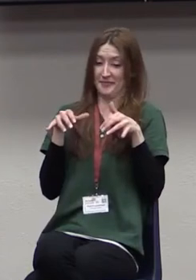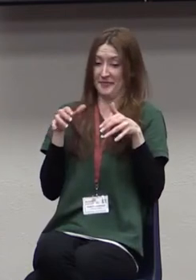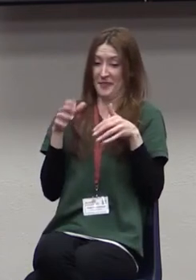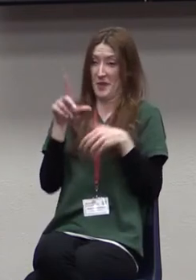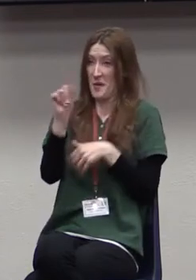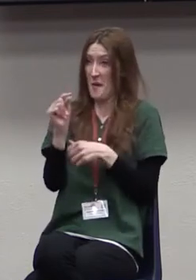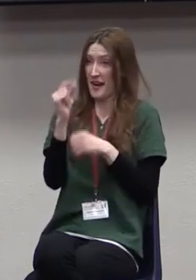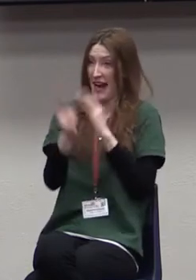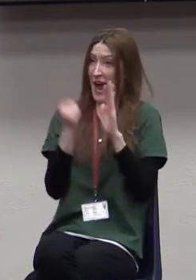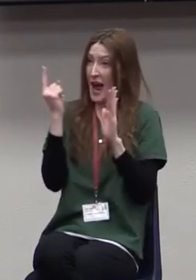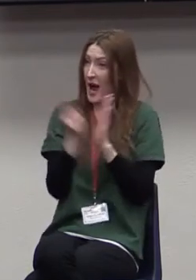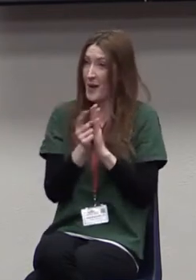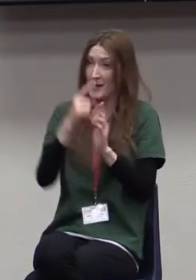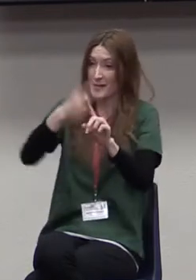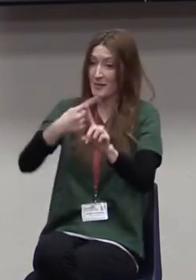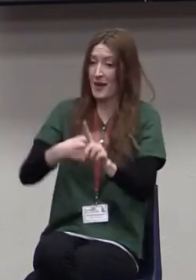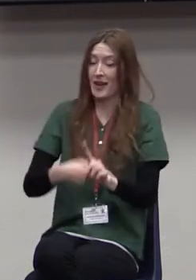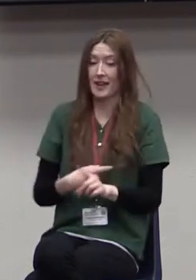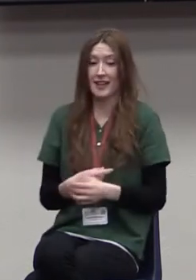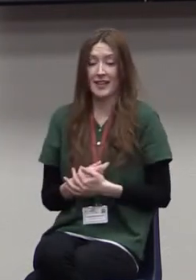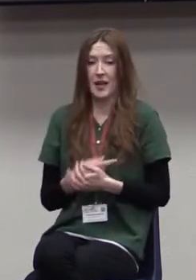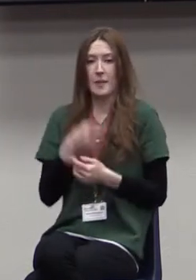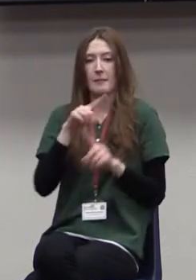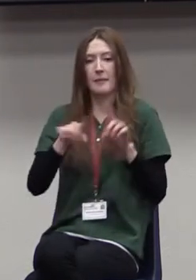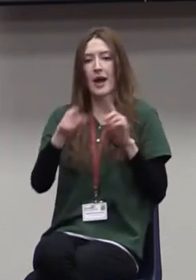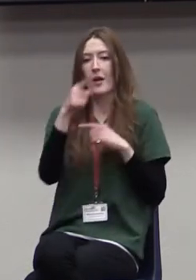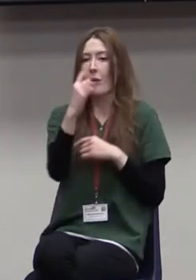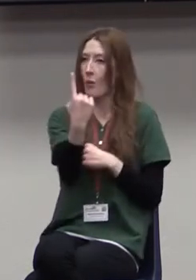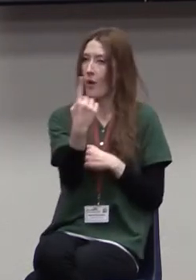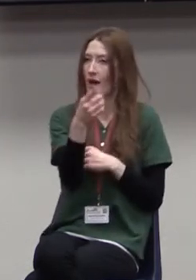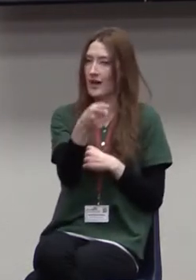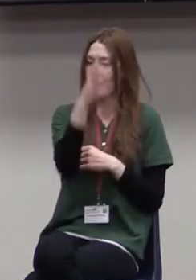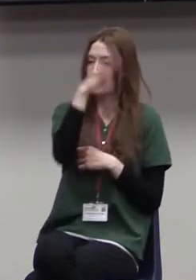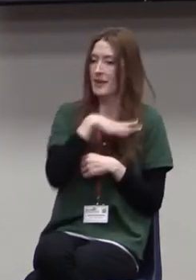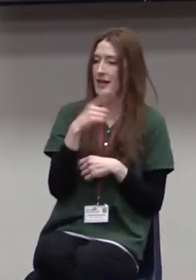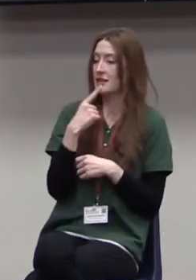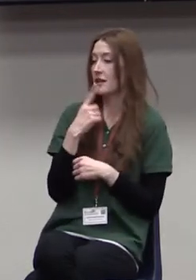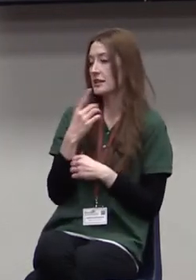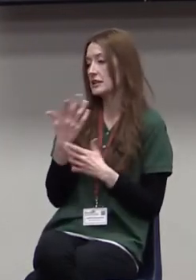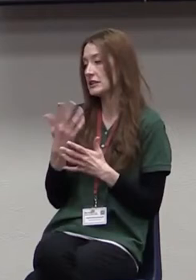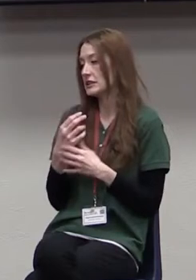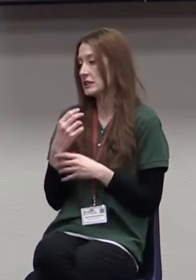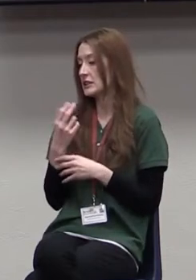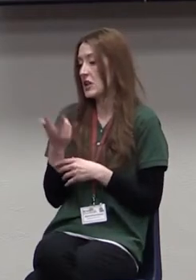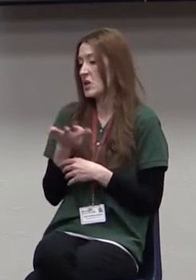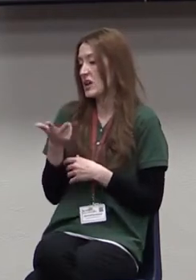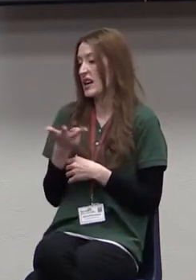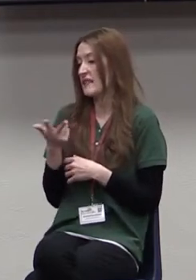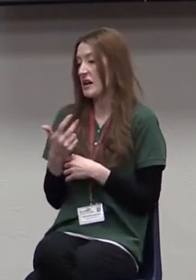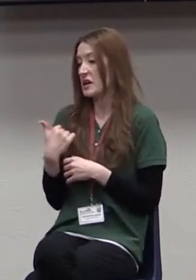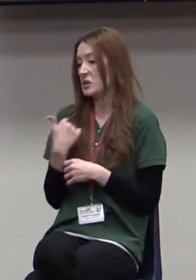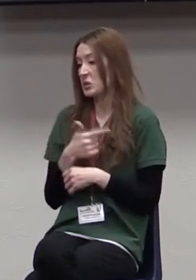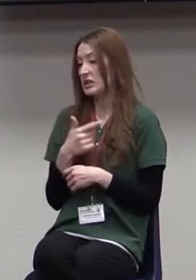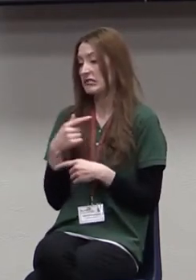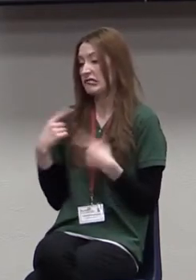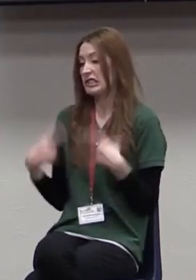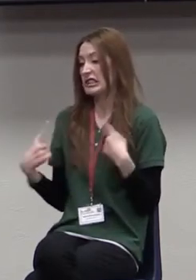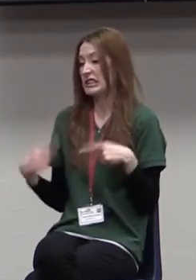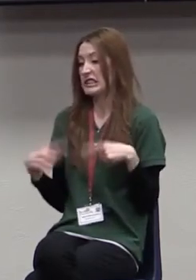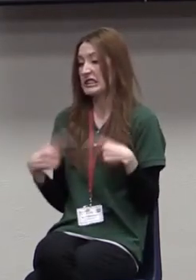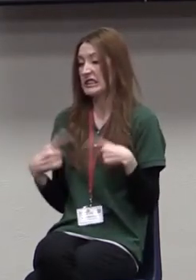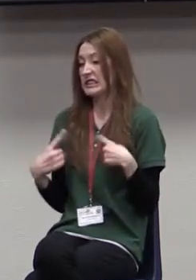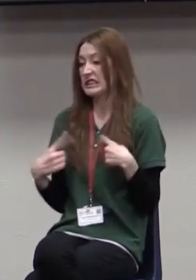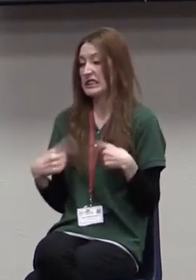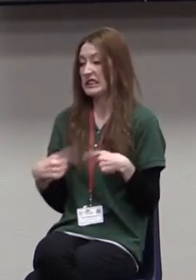And he said, we've kind of gotten a little tiff. And I was like, a little tiff? He said, yeah, we kind of got sideways with each other a little bit there. And I'm like,